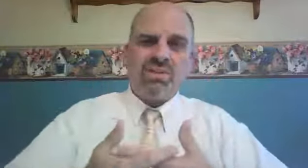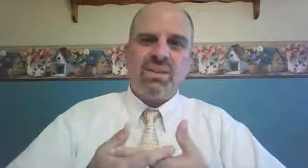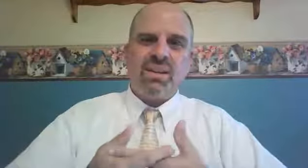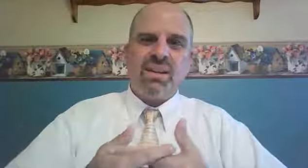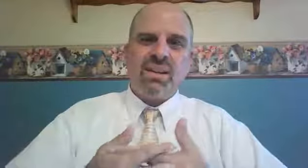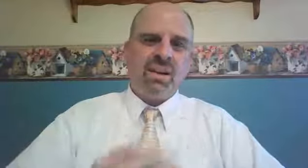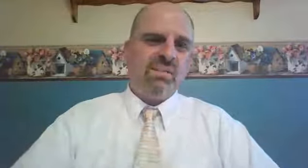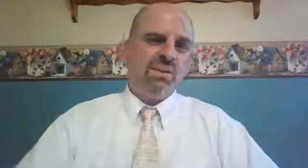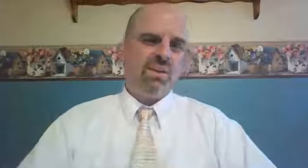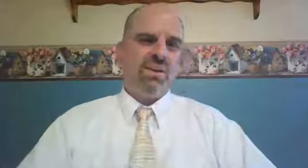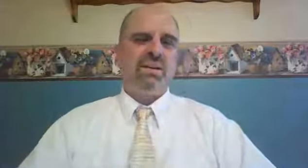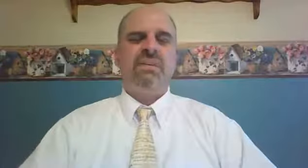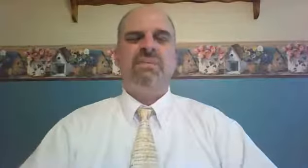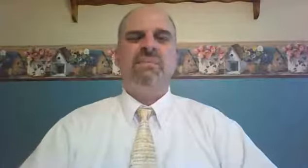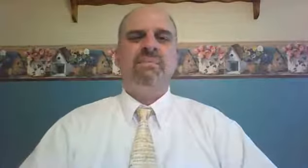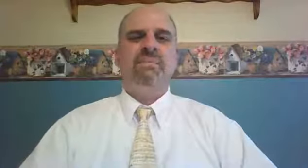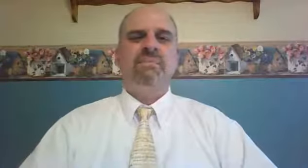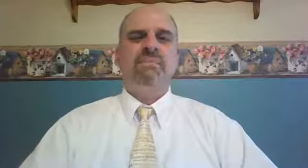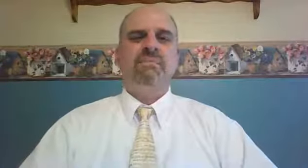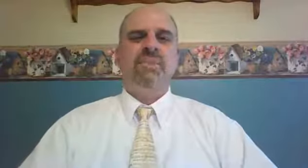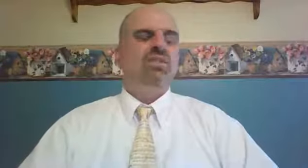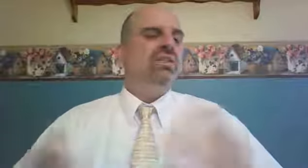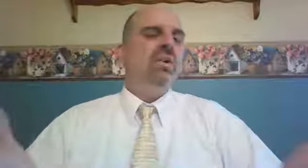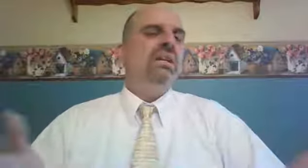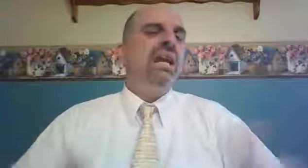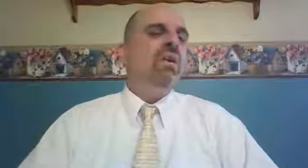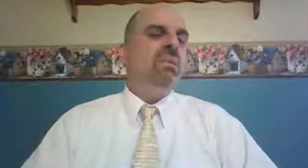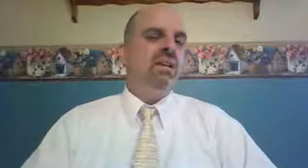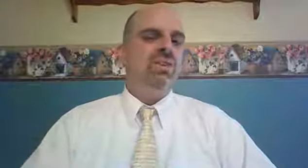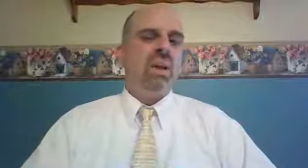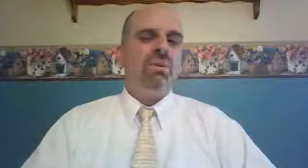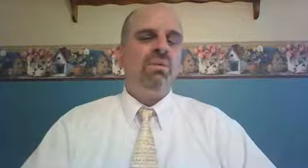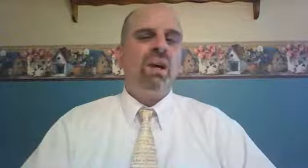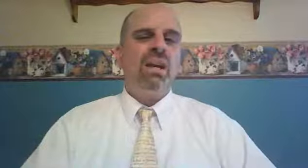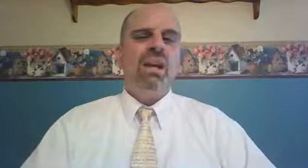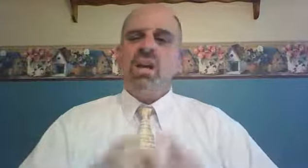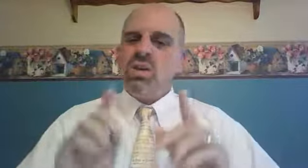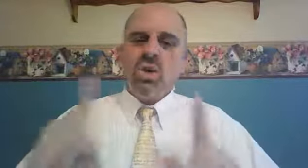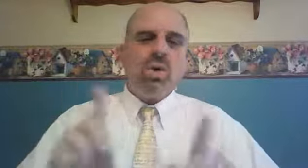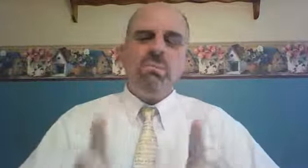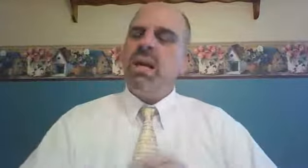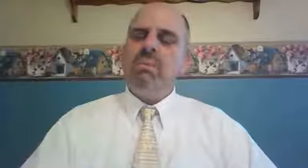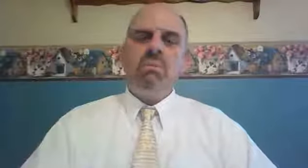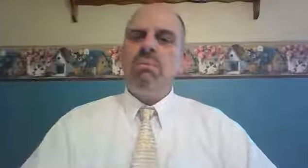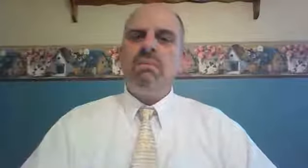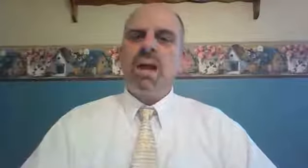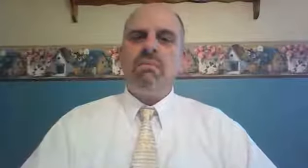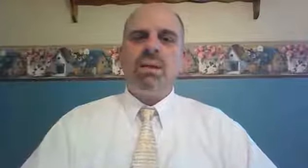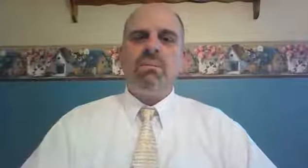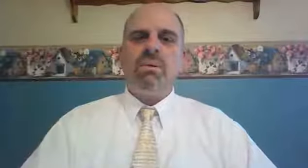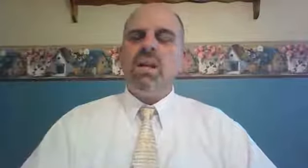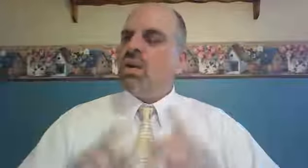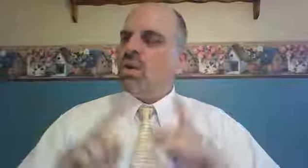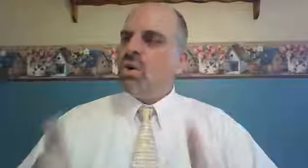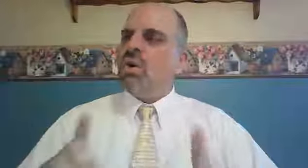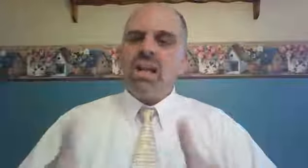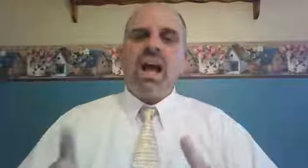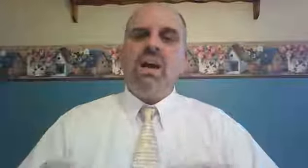of the Lord. She told Naomi in chapter 1, Your people will be my people. Your God